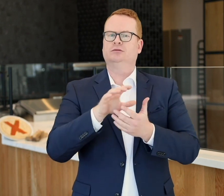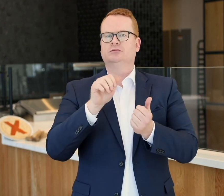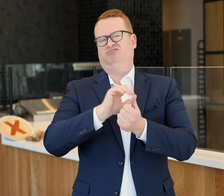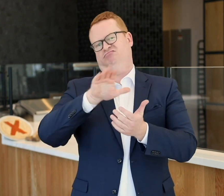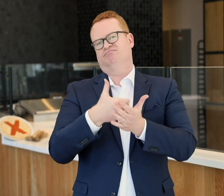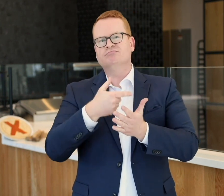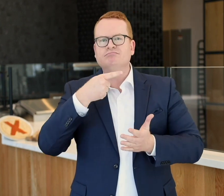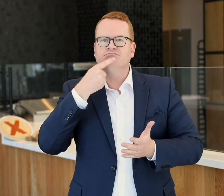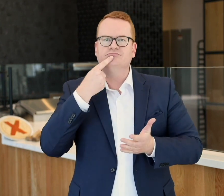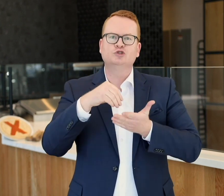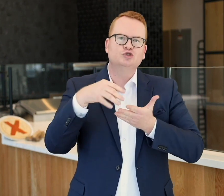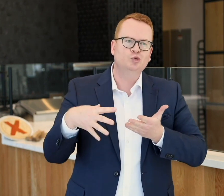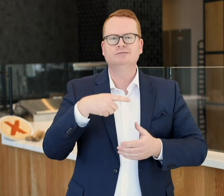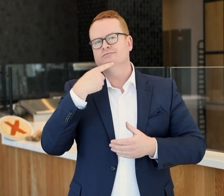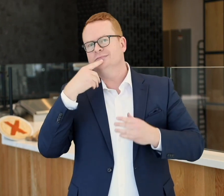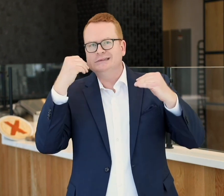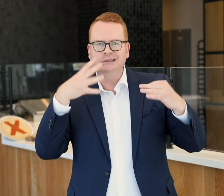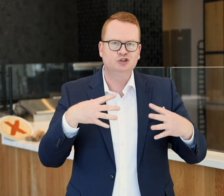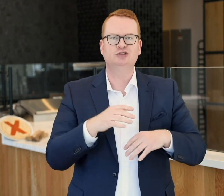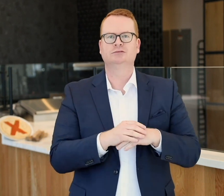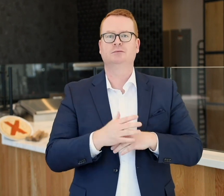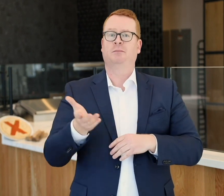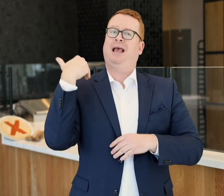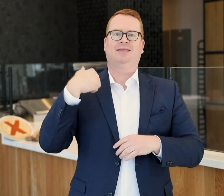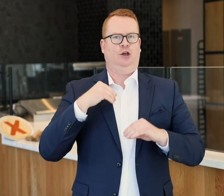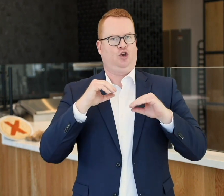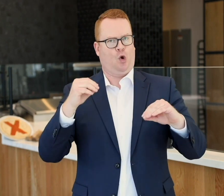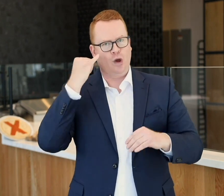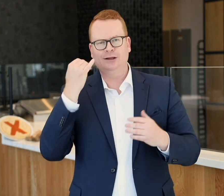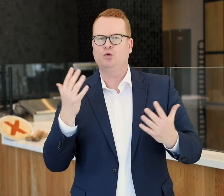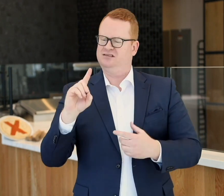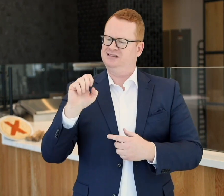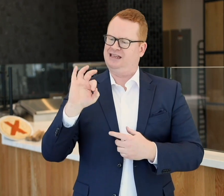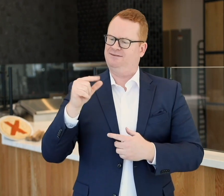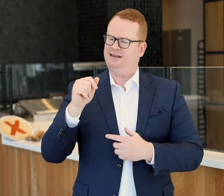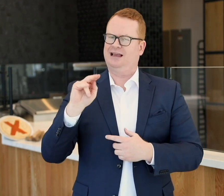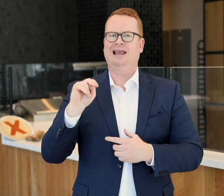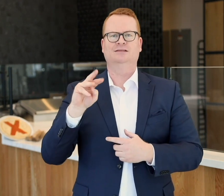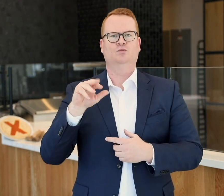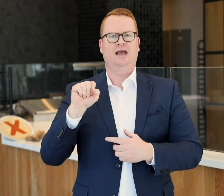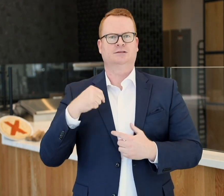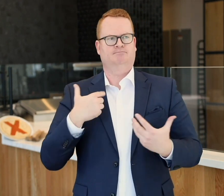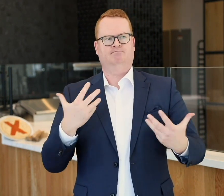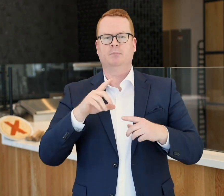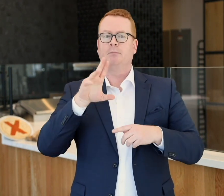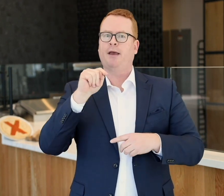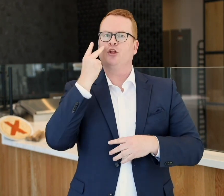filled with hearing students and teachers. Back then, I had no idea what Deaf gain was, but